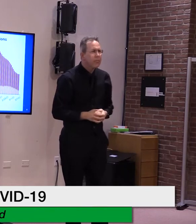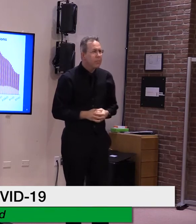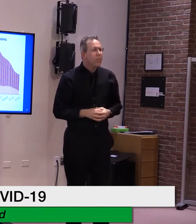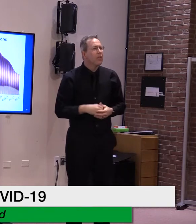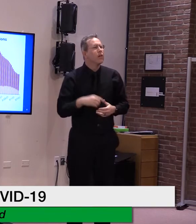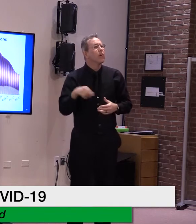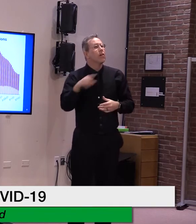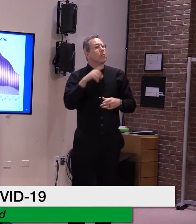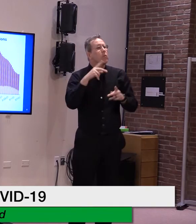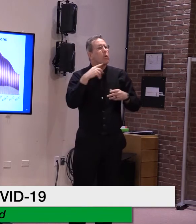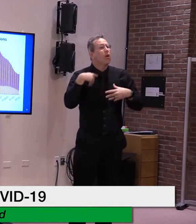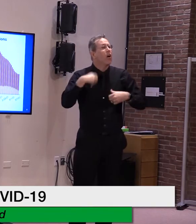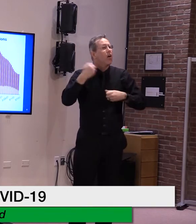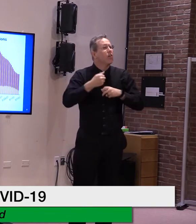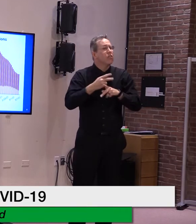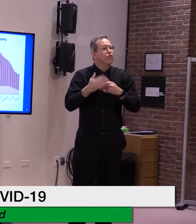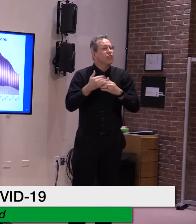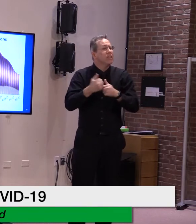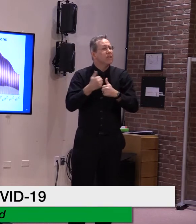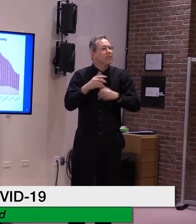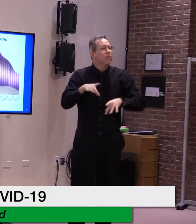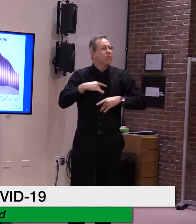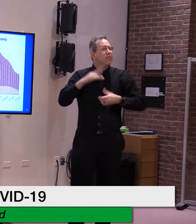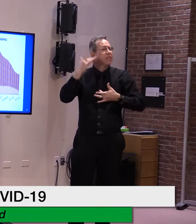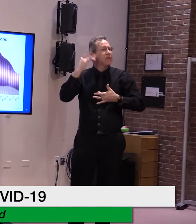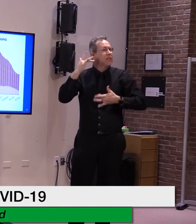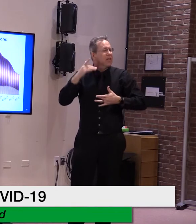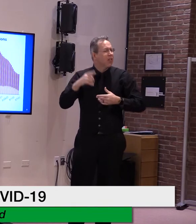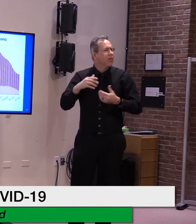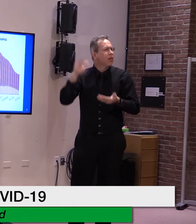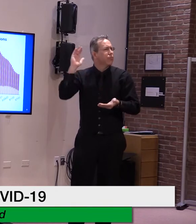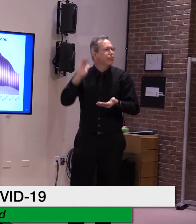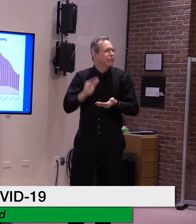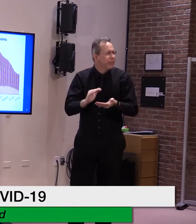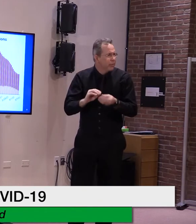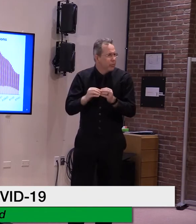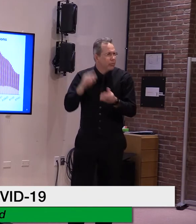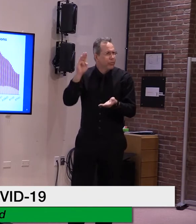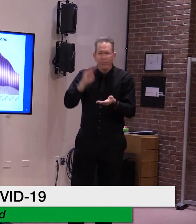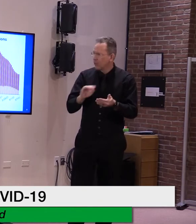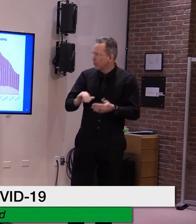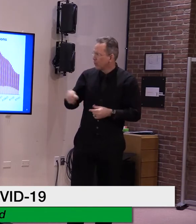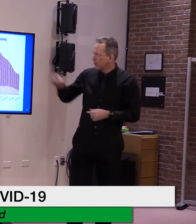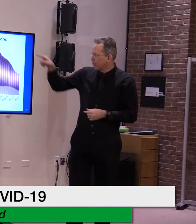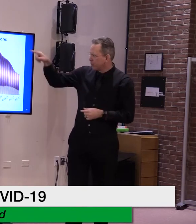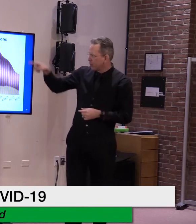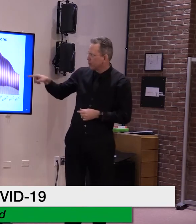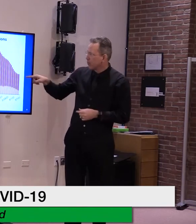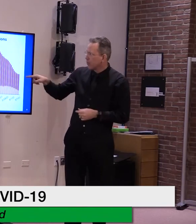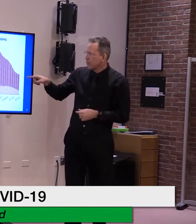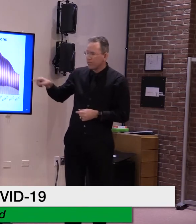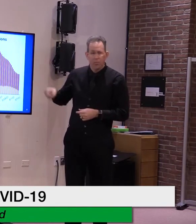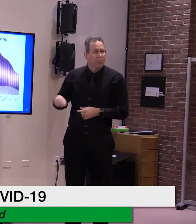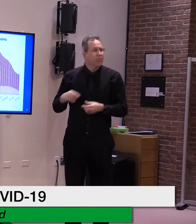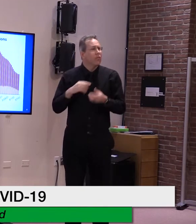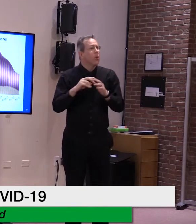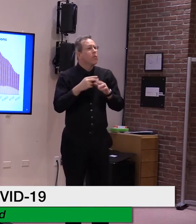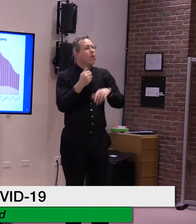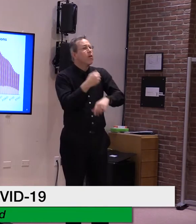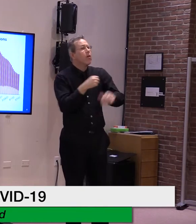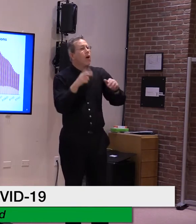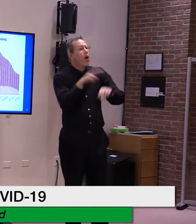virus, we're also seeing reductions in hospitalizations. In particular, a steady decrease this week in the number of people